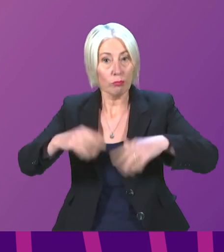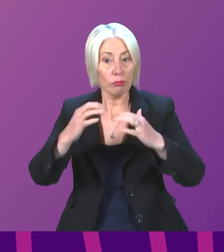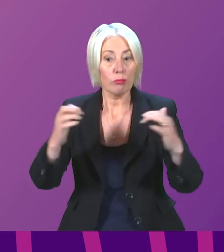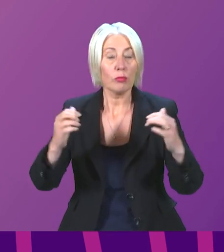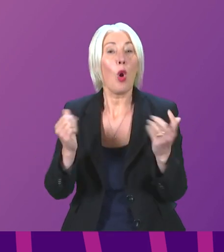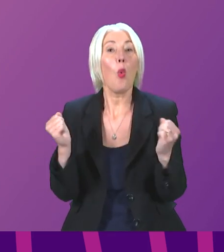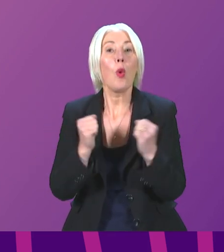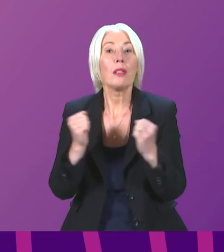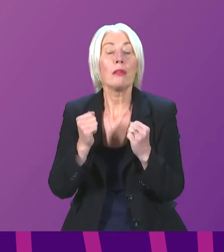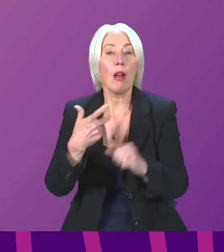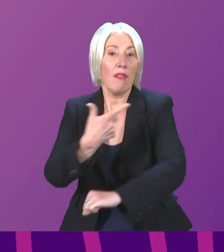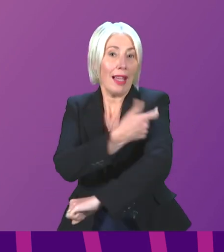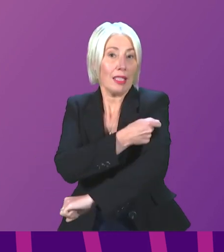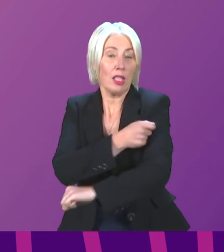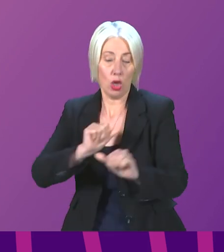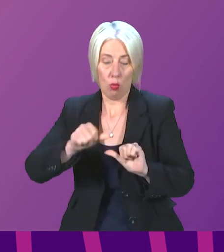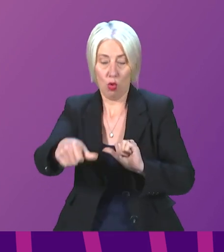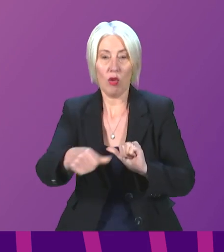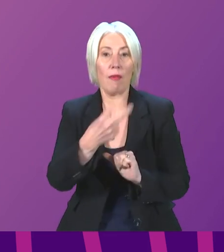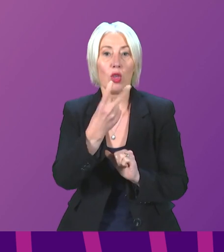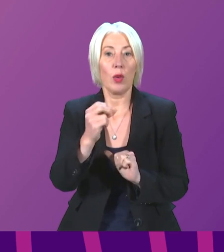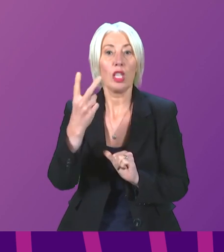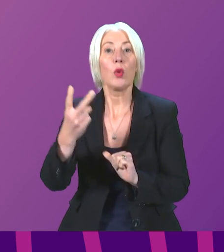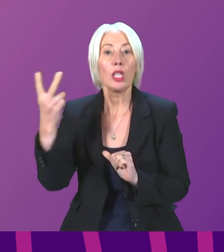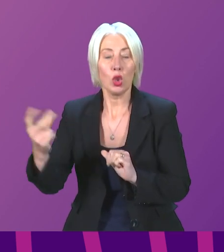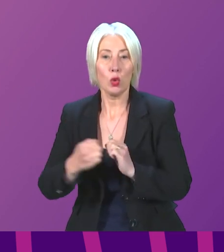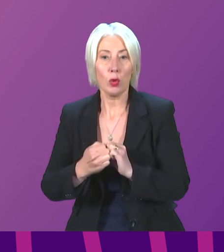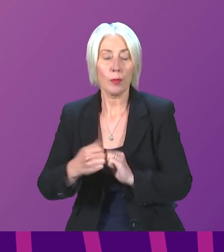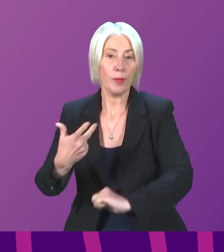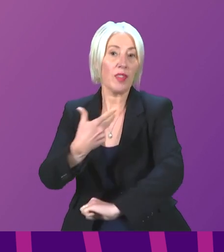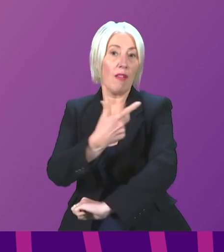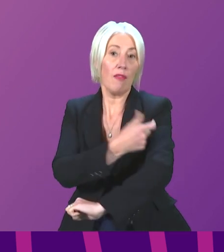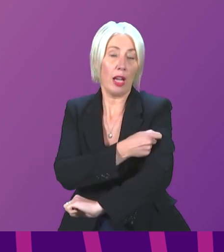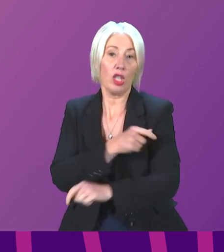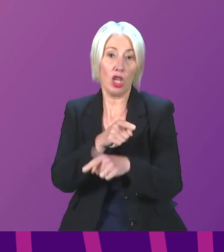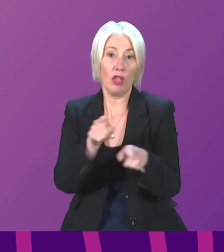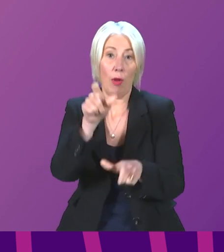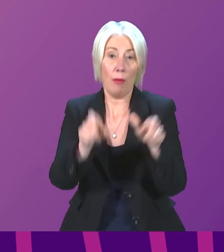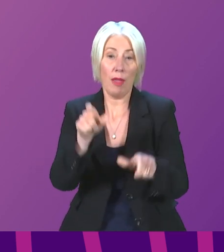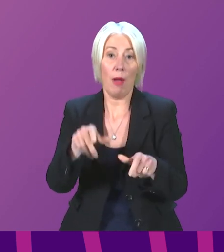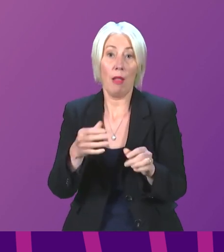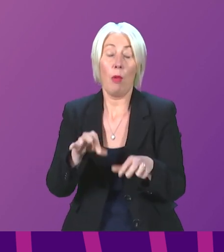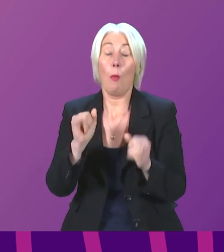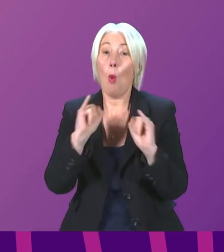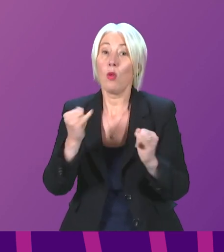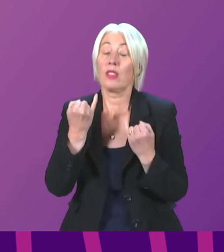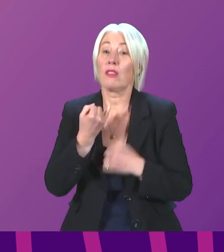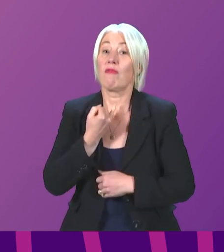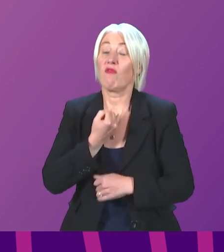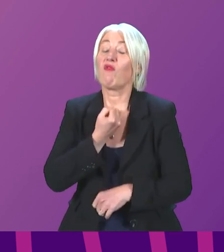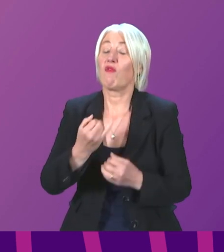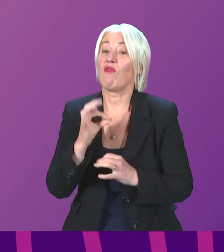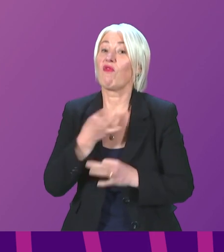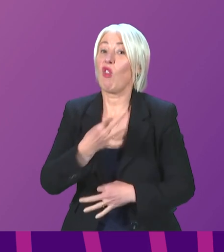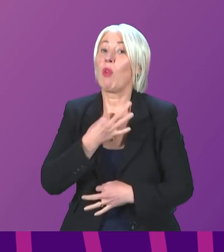on the winter vaccination programme for 2022. Vaccinations for the most vulnerable this winter started on Monday, so this week